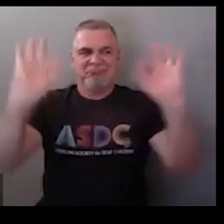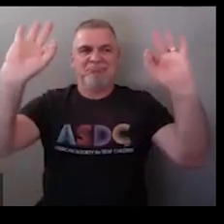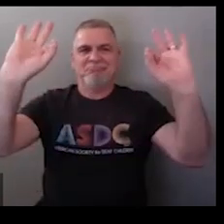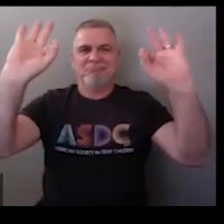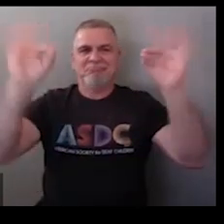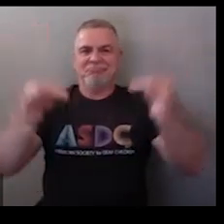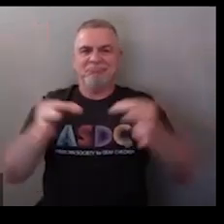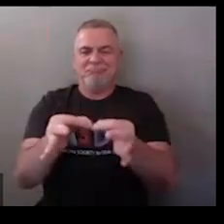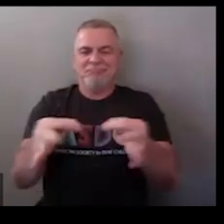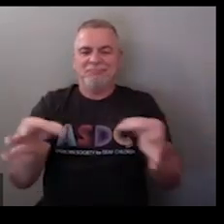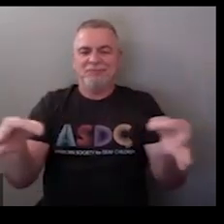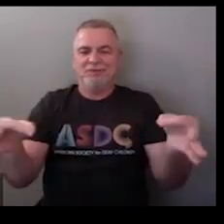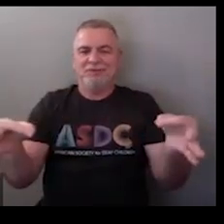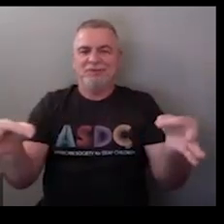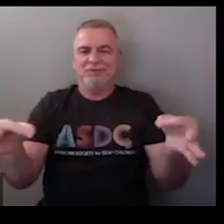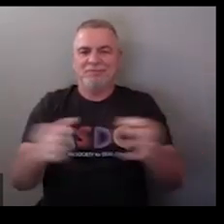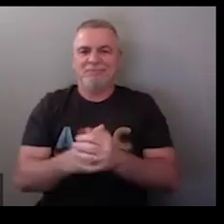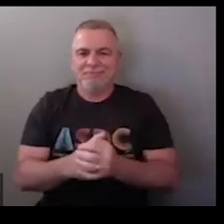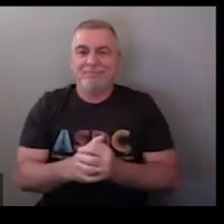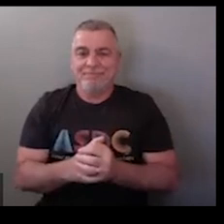f handshapes for that